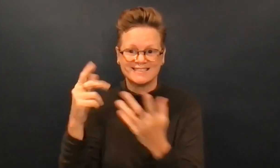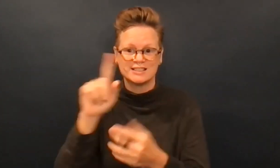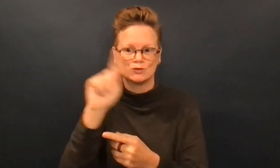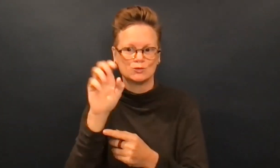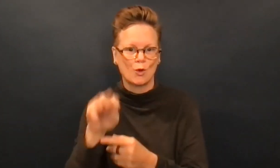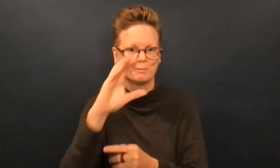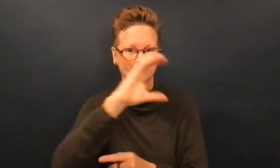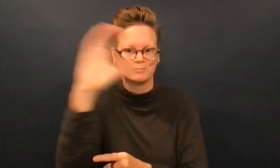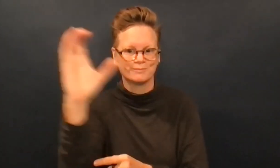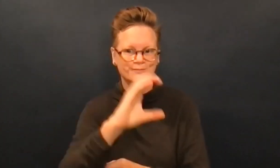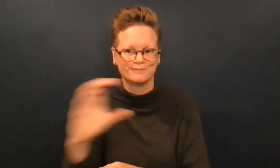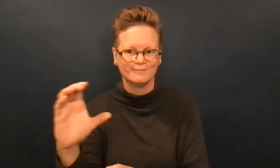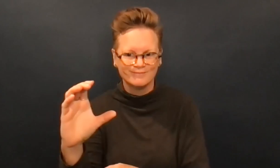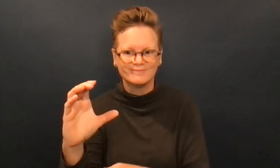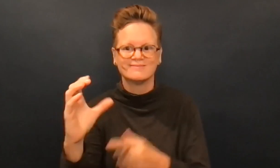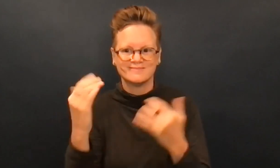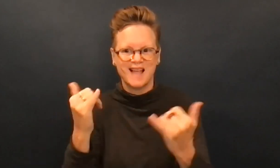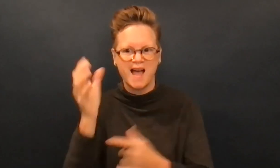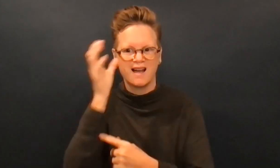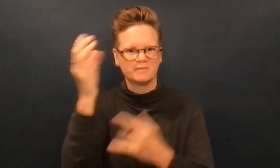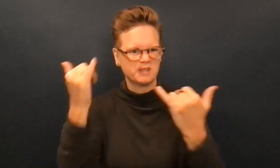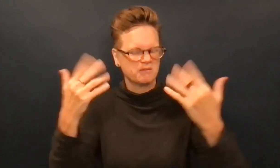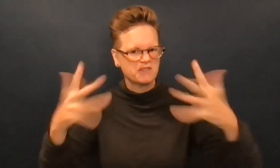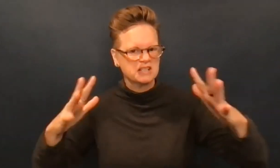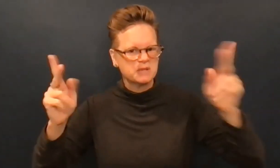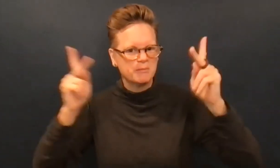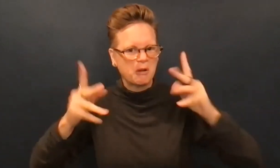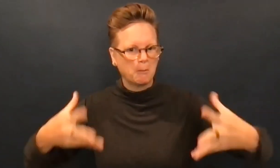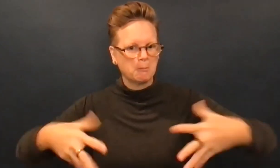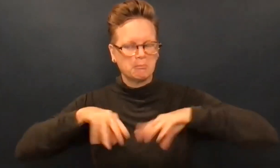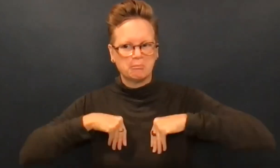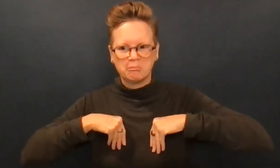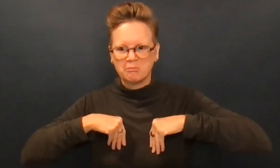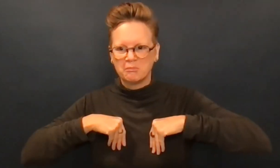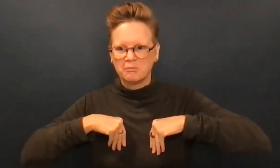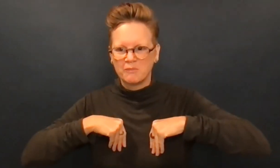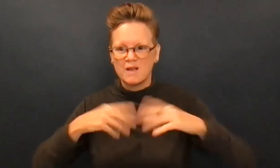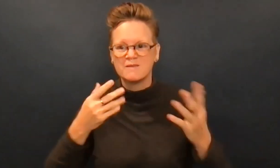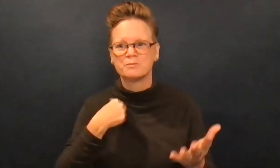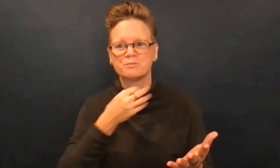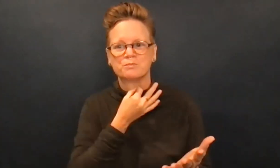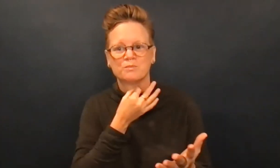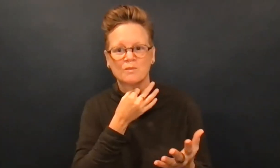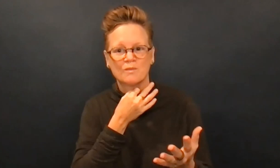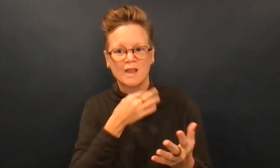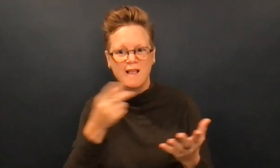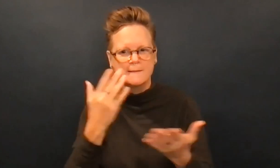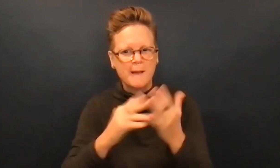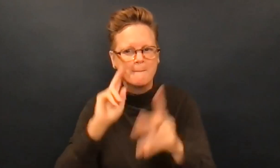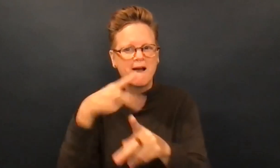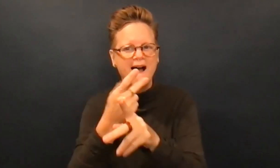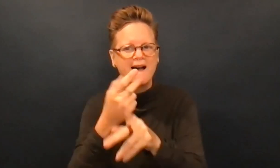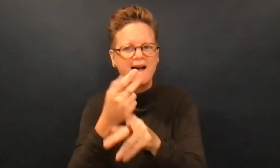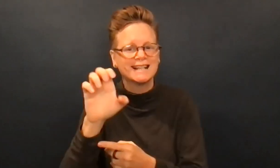Well, sort of, you know, I guess, thankful to the COVID era, we're able to have Zoom and the concept of, you know, people adopting